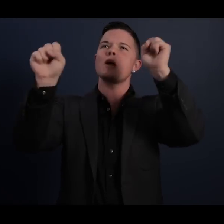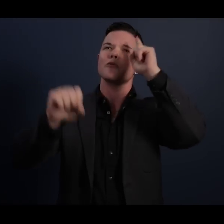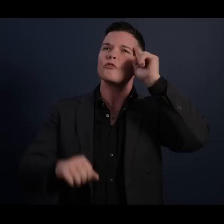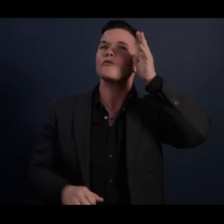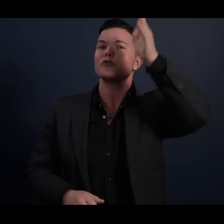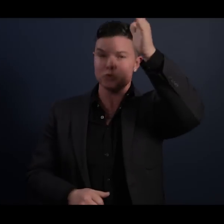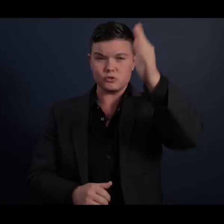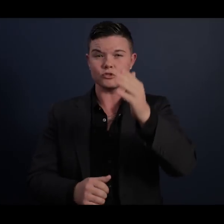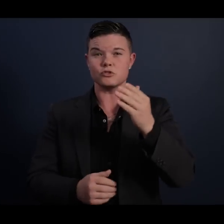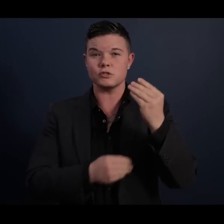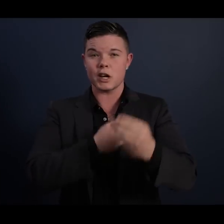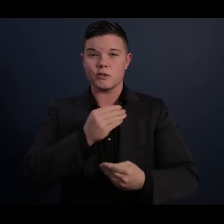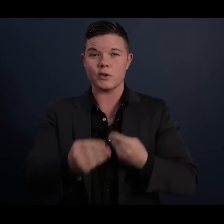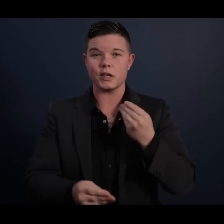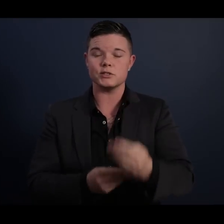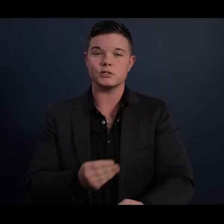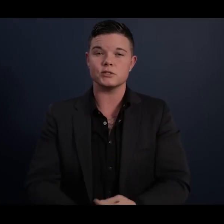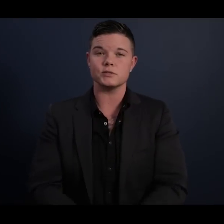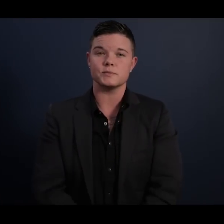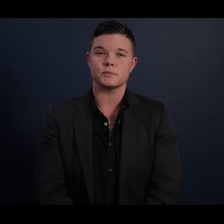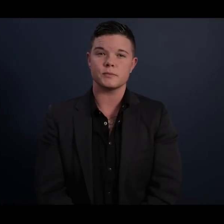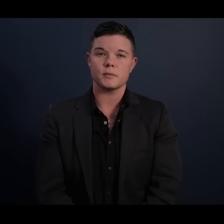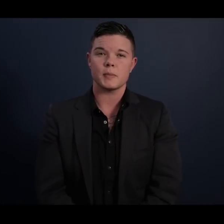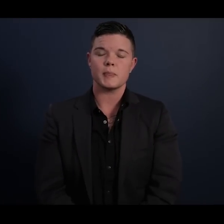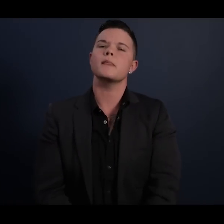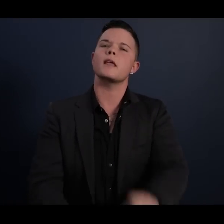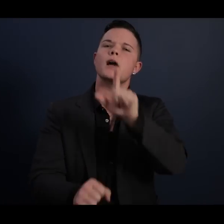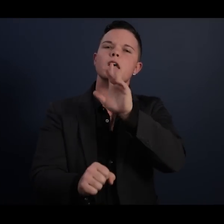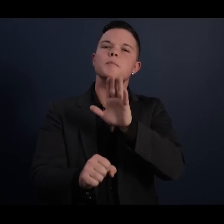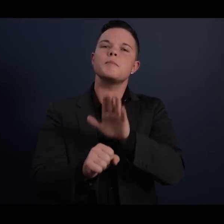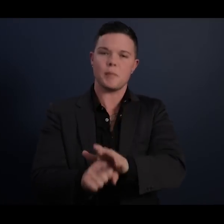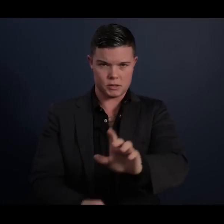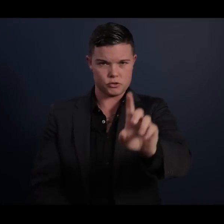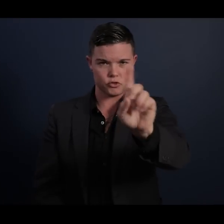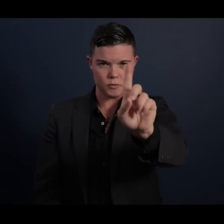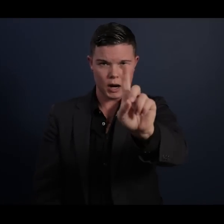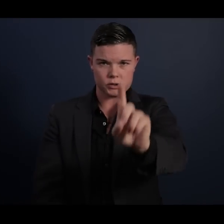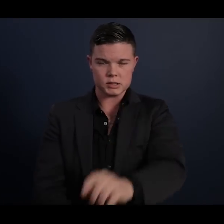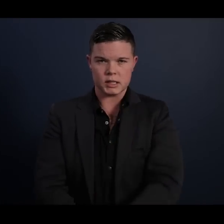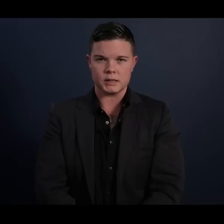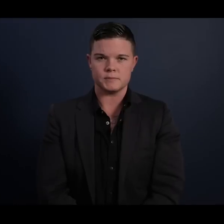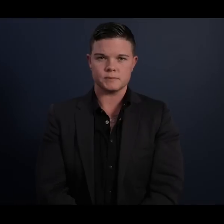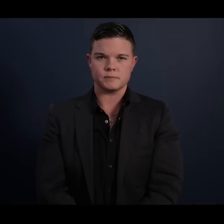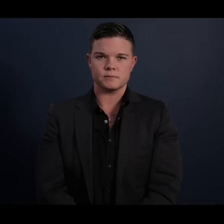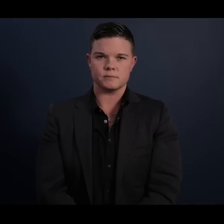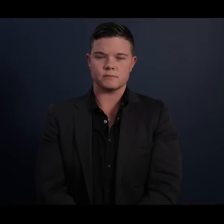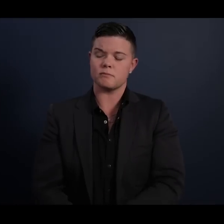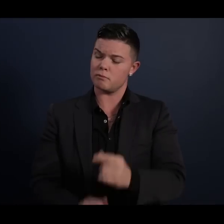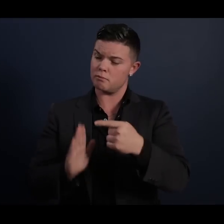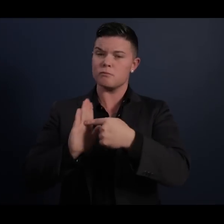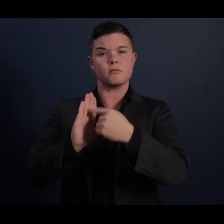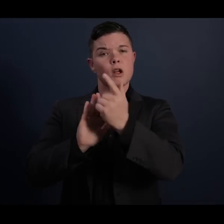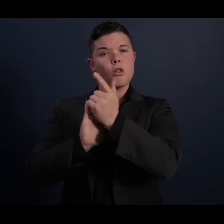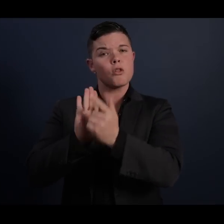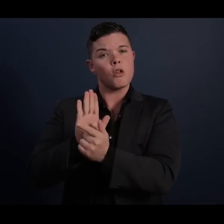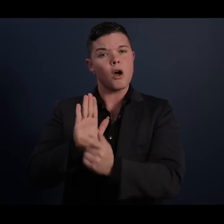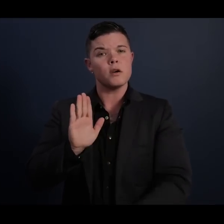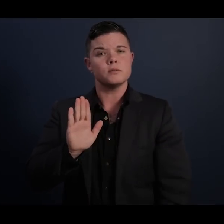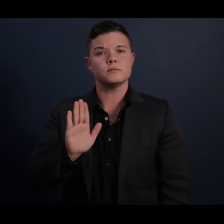generations, a commitment to democracy and rule of law, ratified not